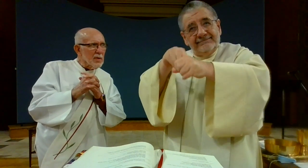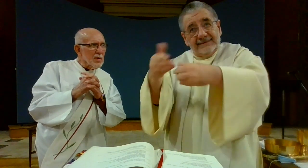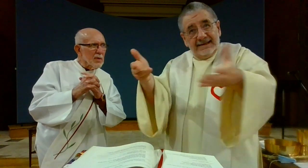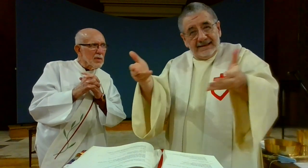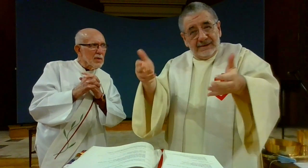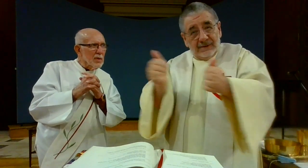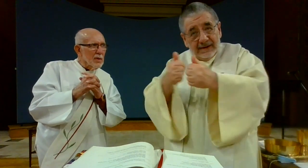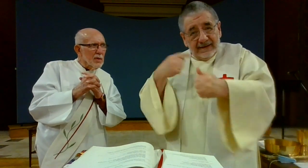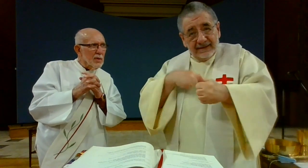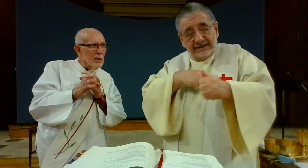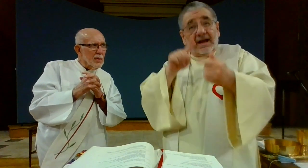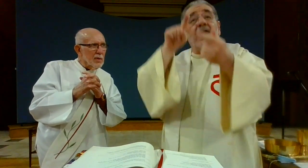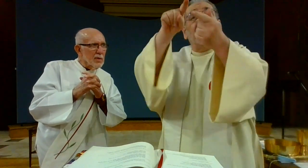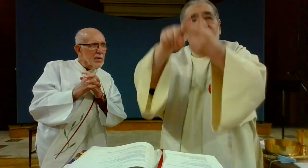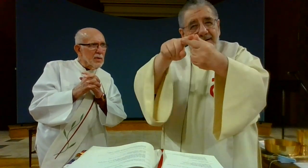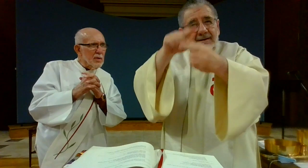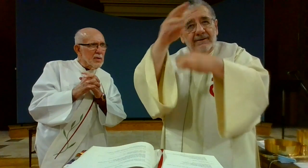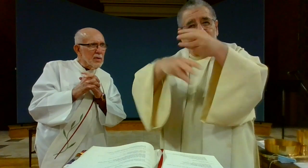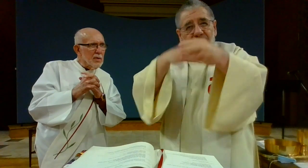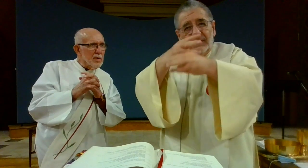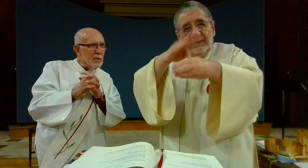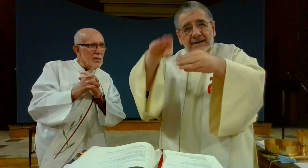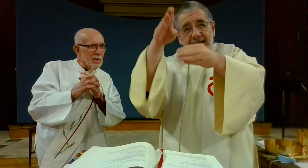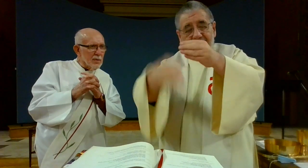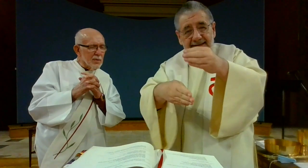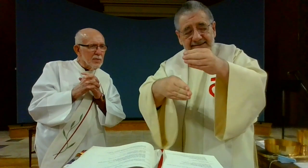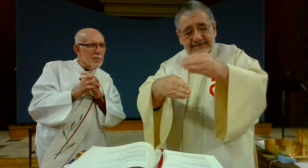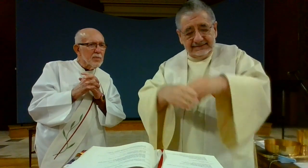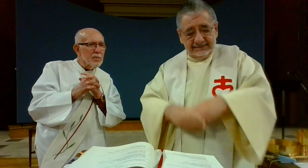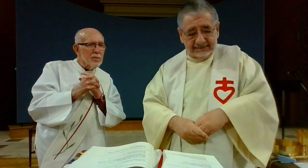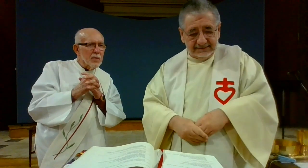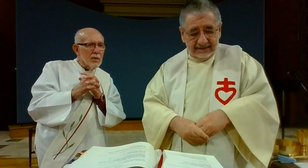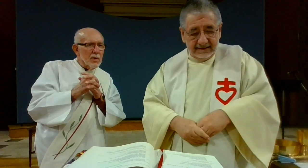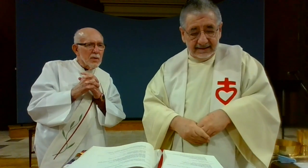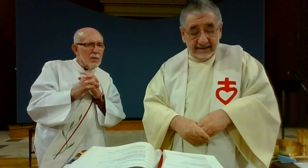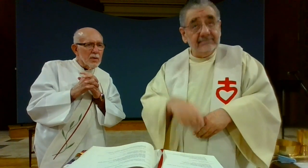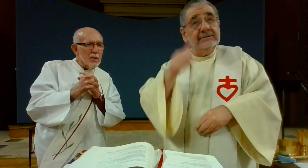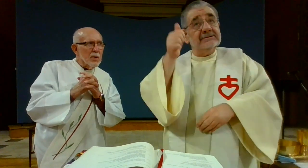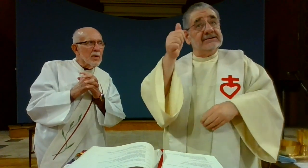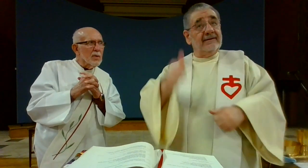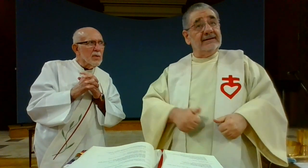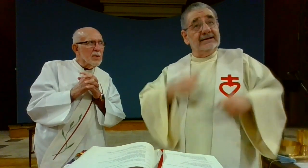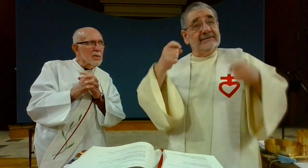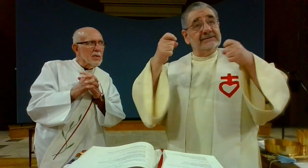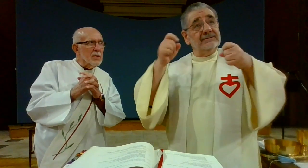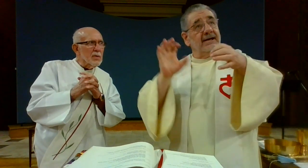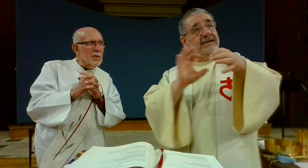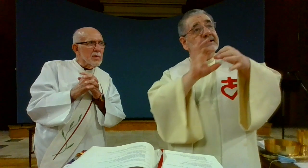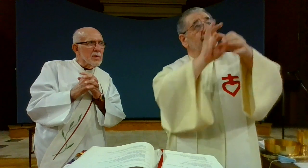His abiding presence among us, who lives and